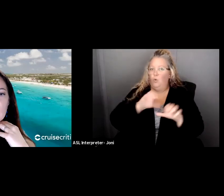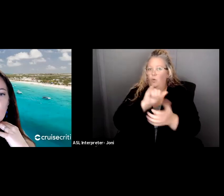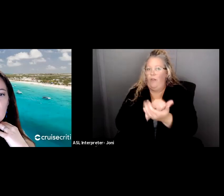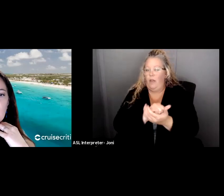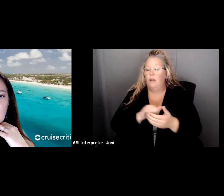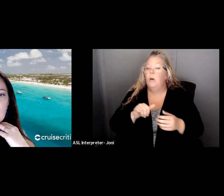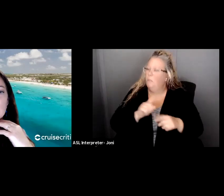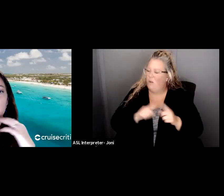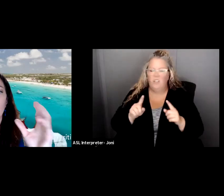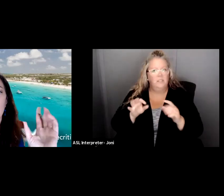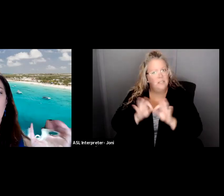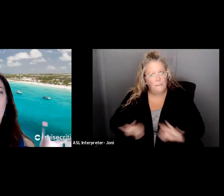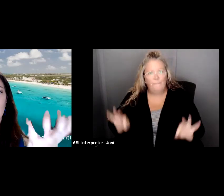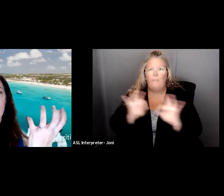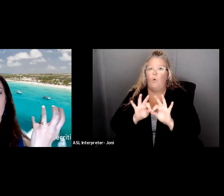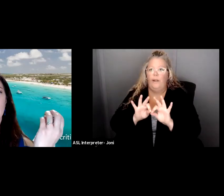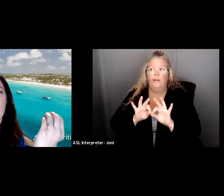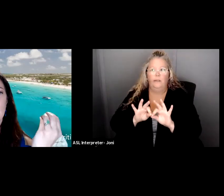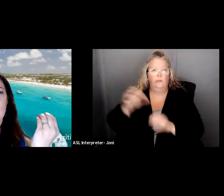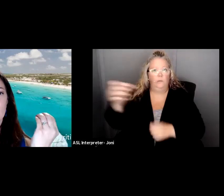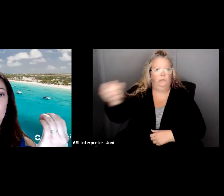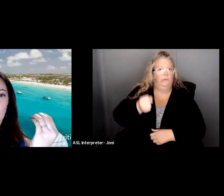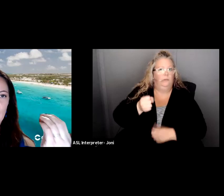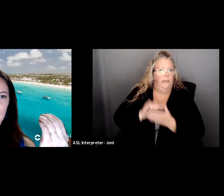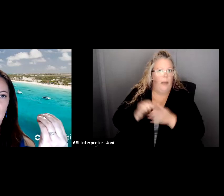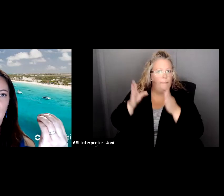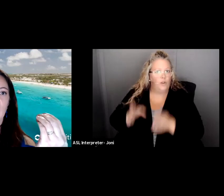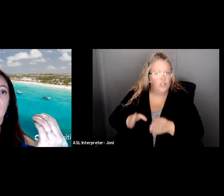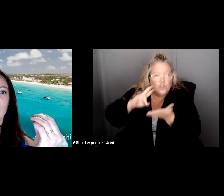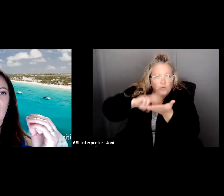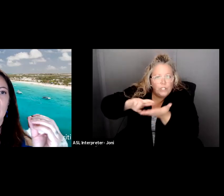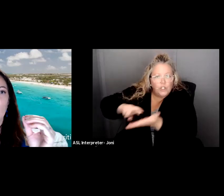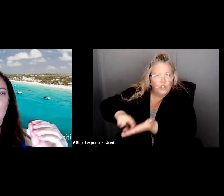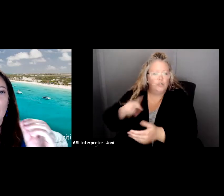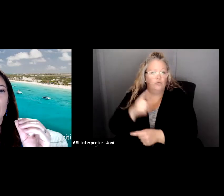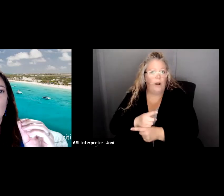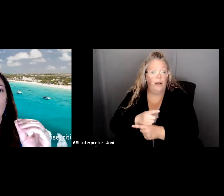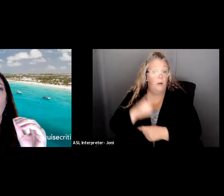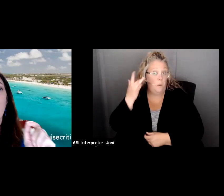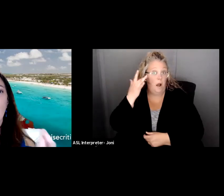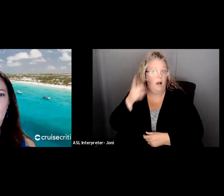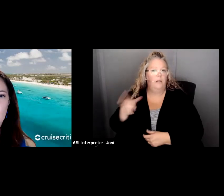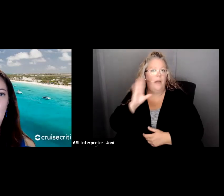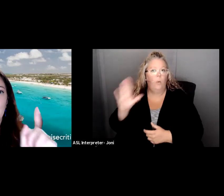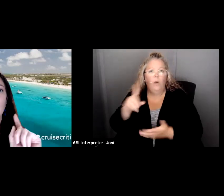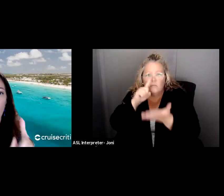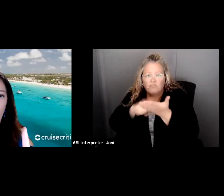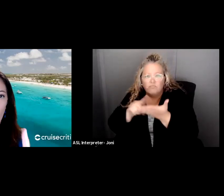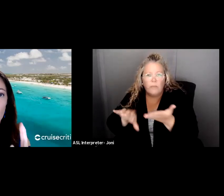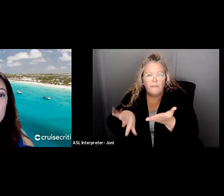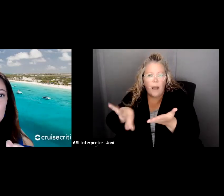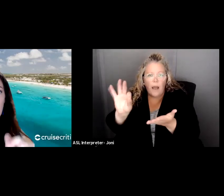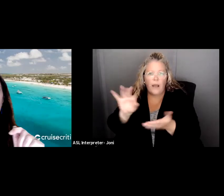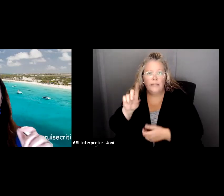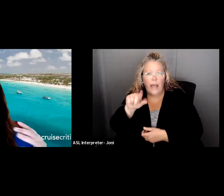essential because what will come out of this is real data that is going to qualify your